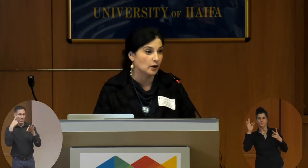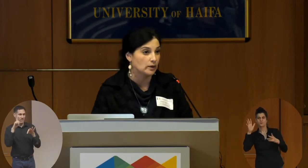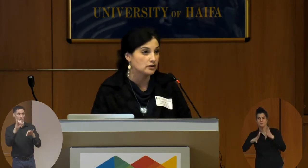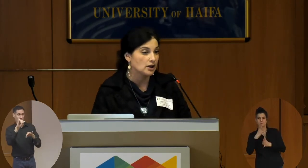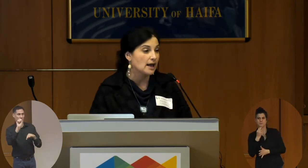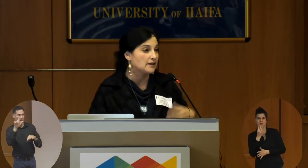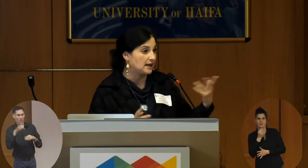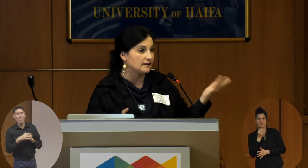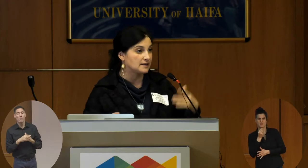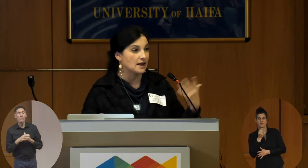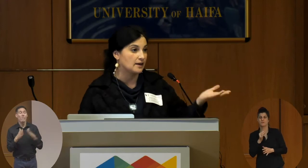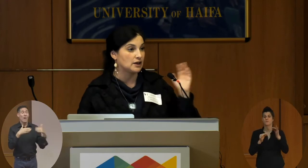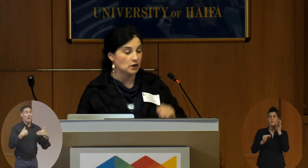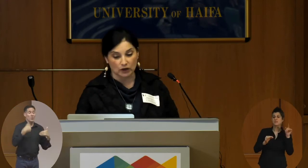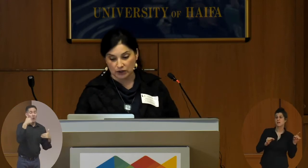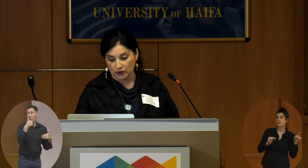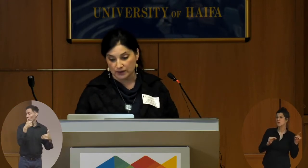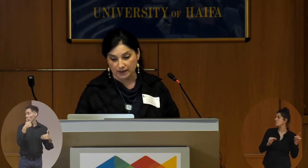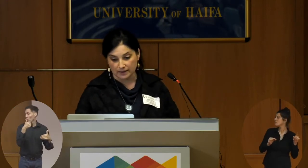language and the younger signer is going to use it